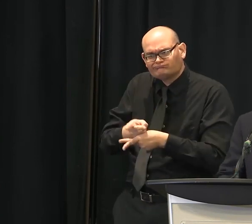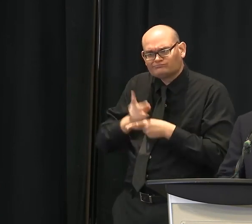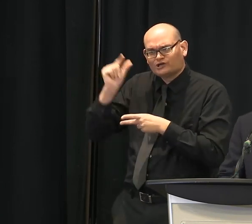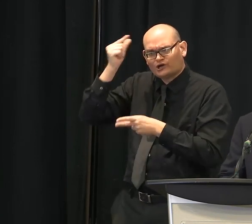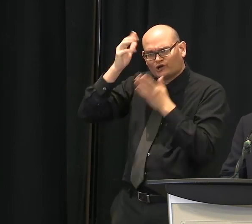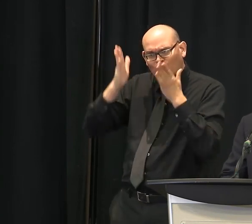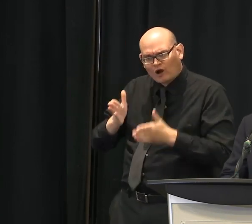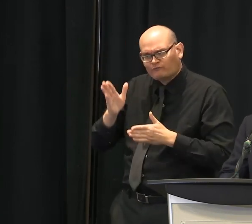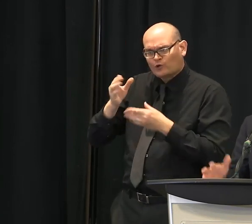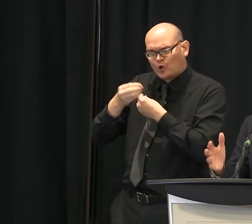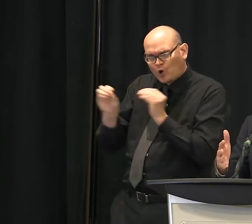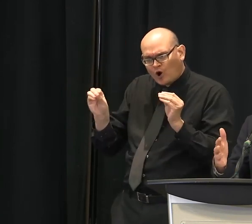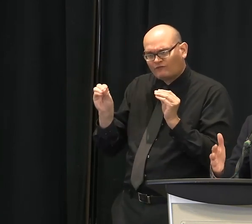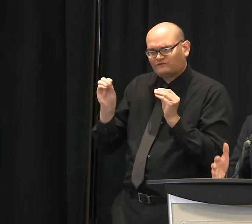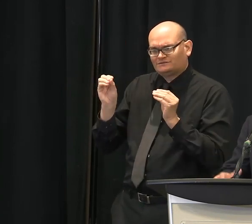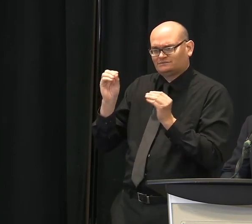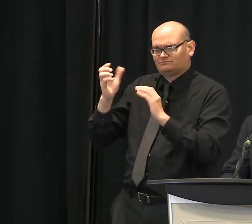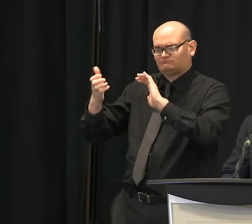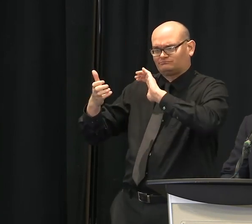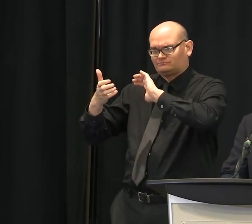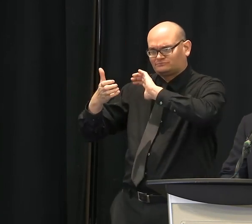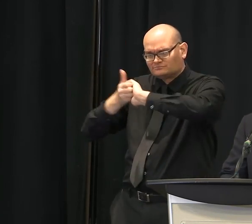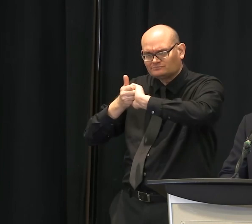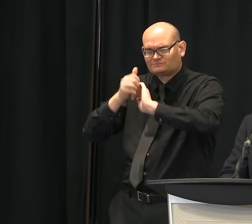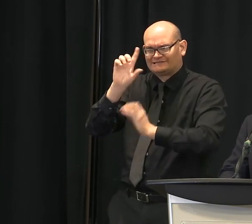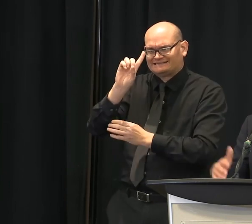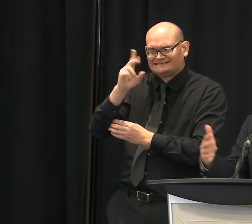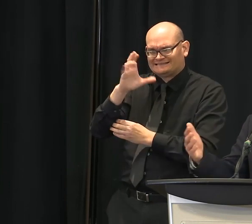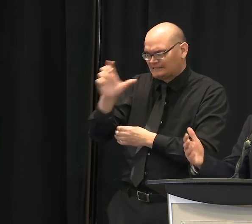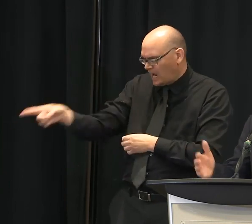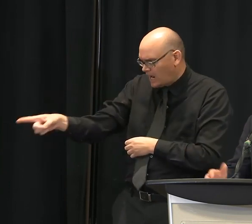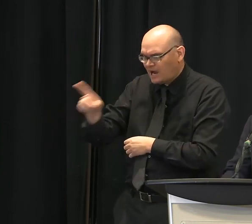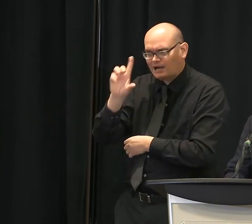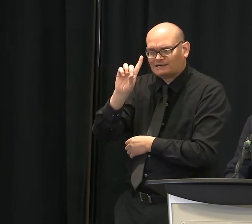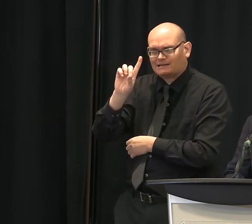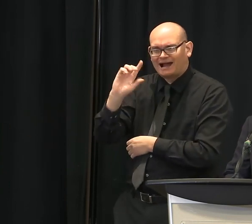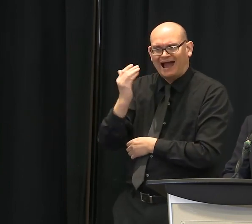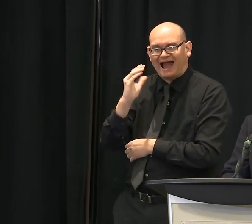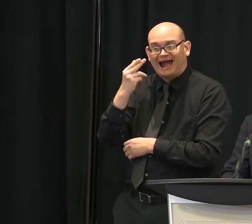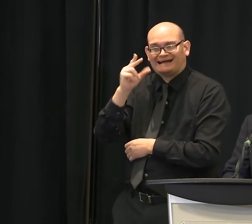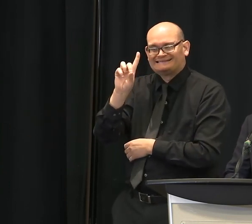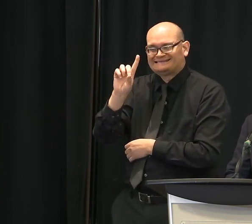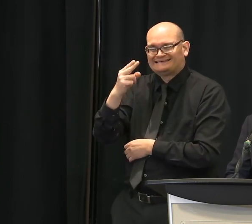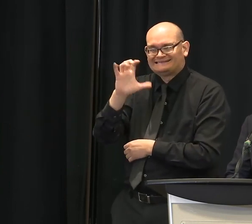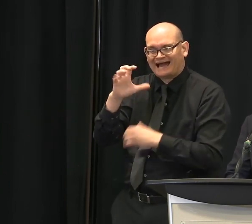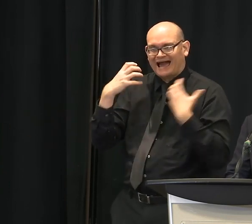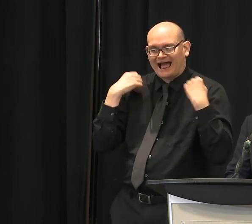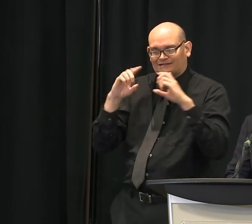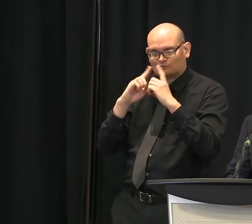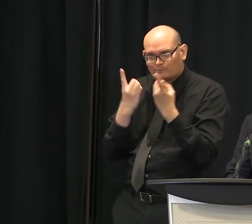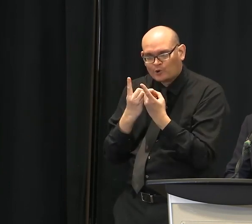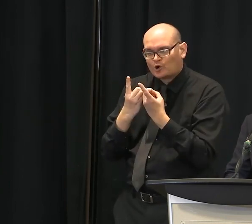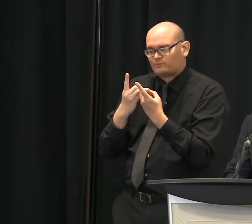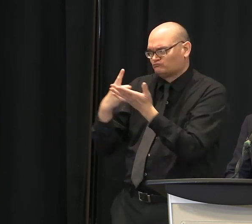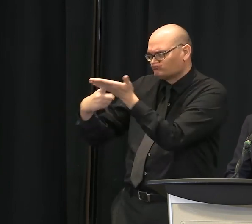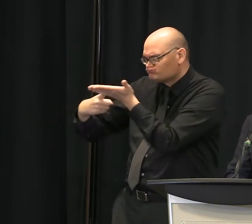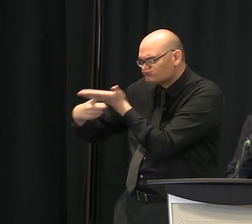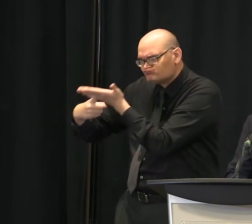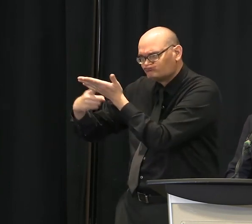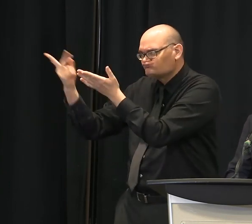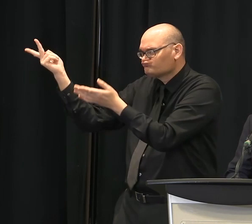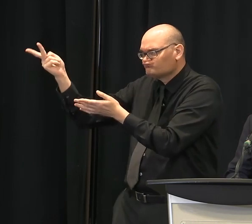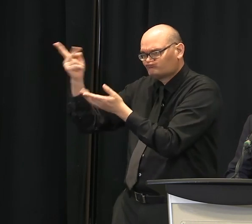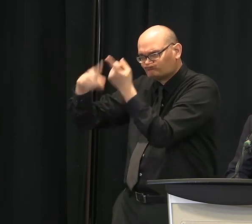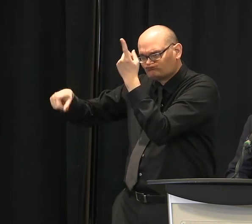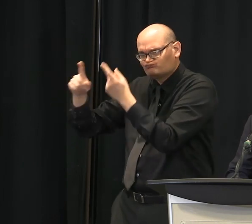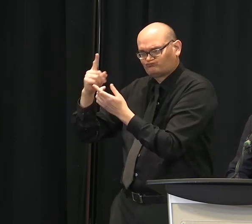taking that very seriously and perhaps getting that together first. So I don't know when his next announcement will be. And I think in terms